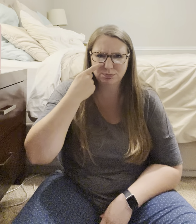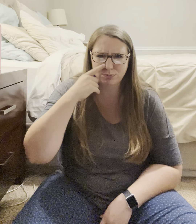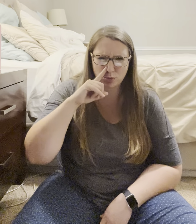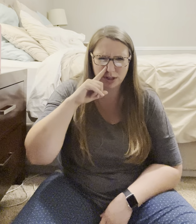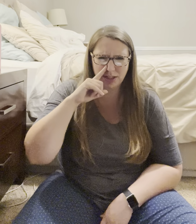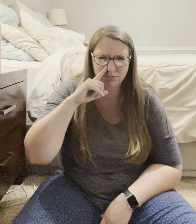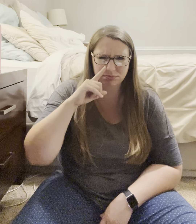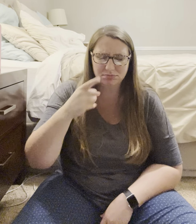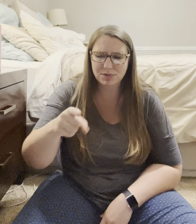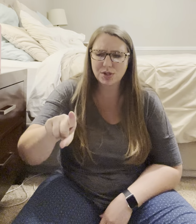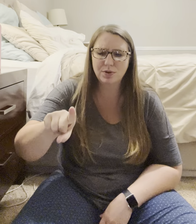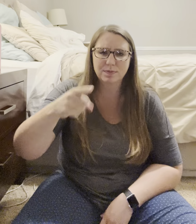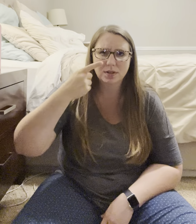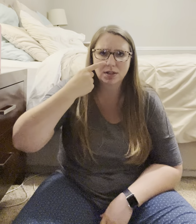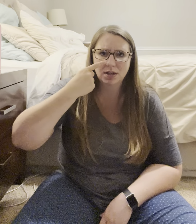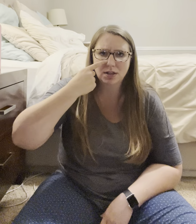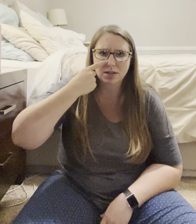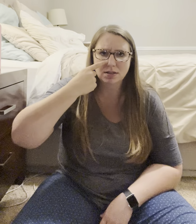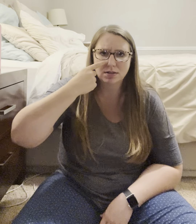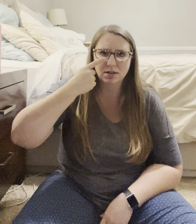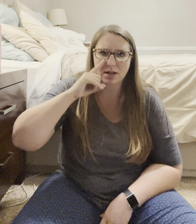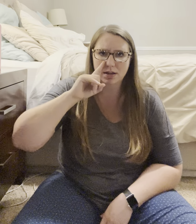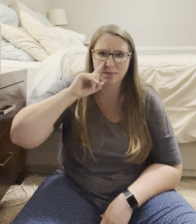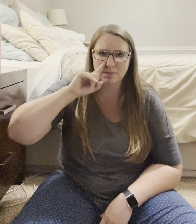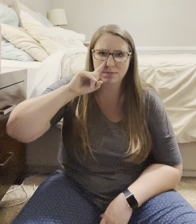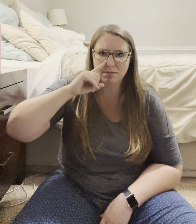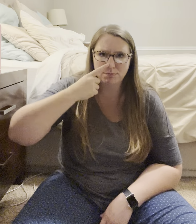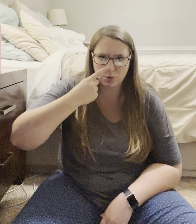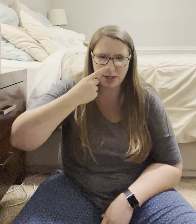Boring. So, um, boring.